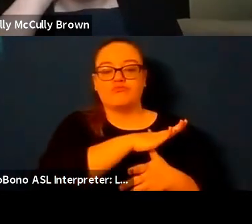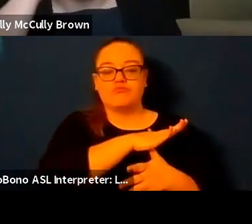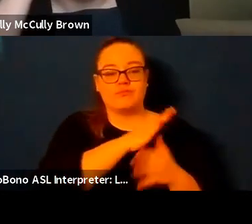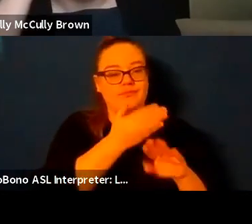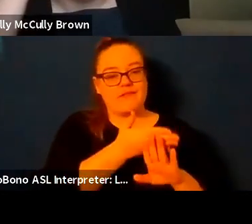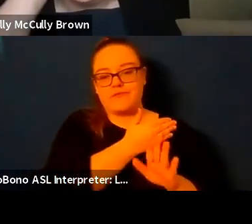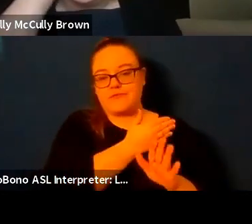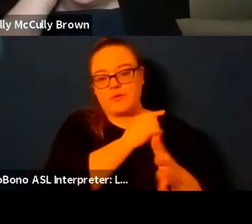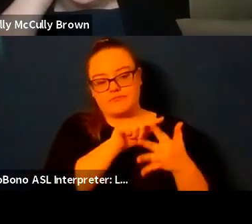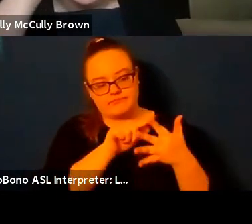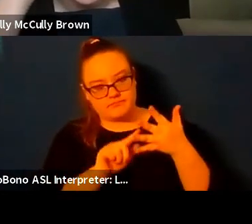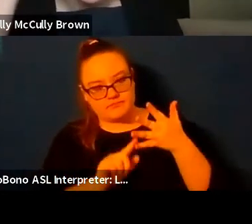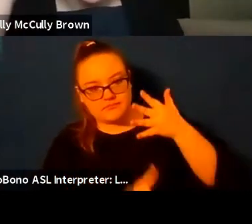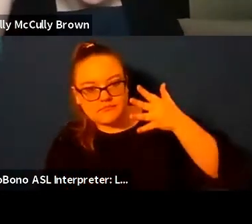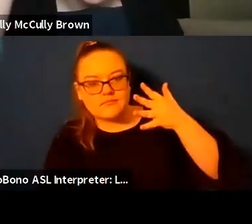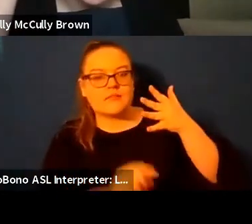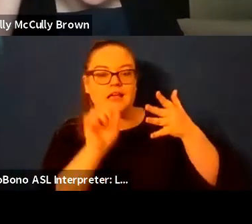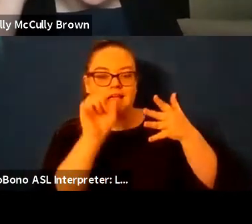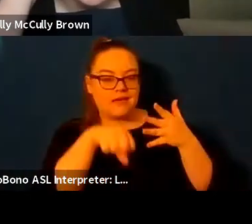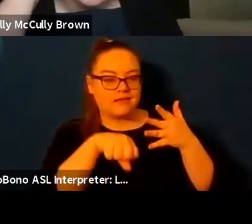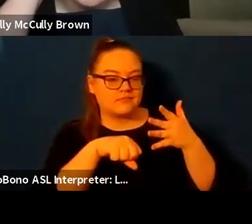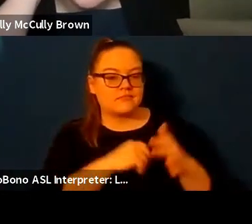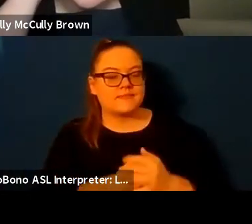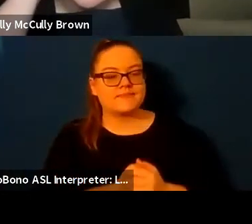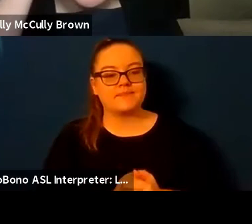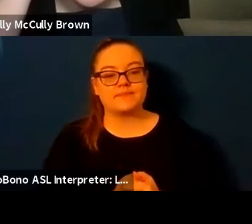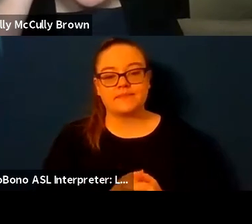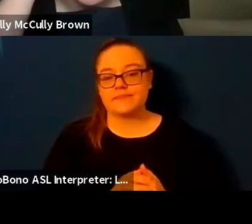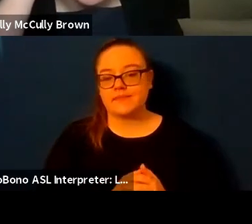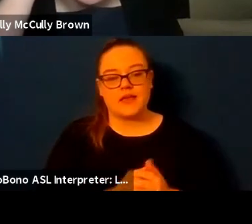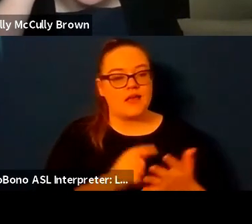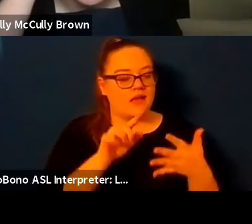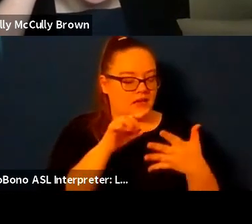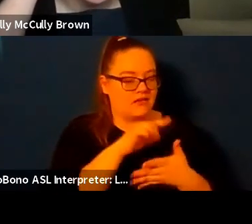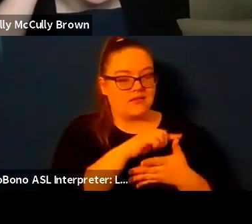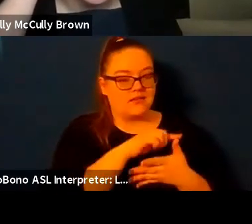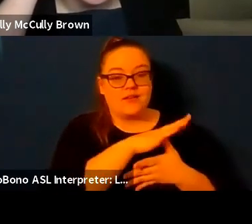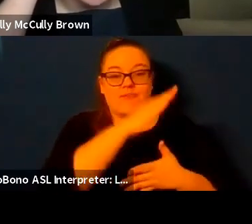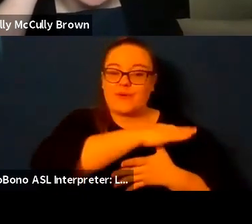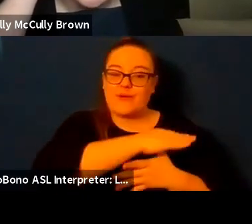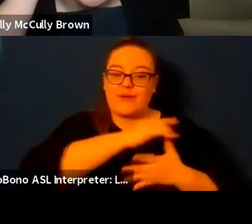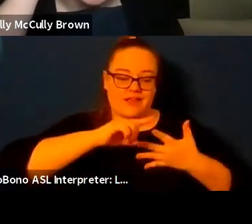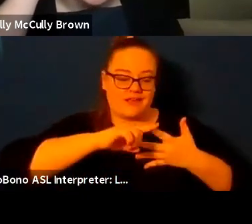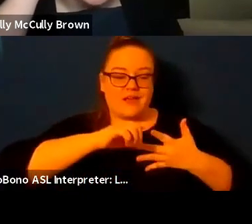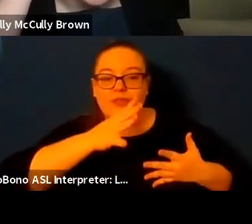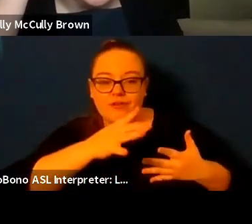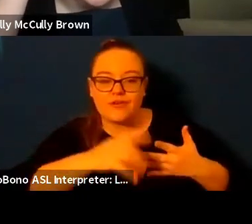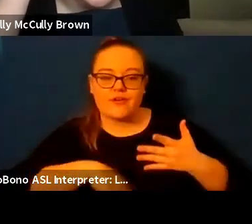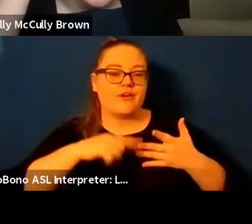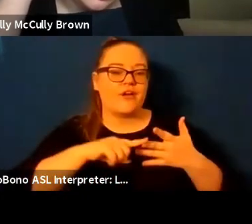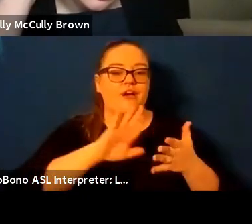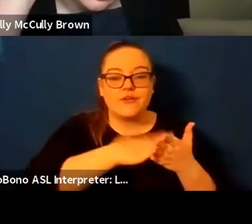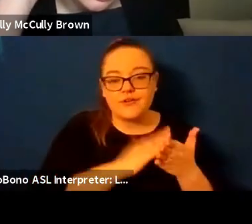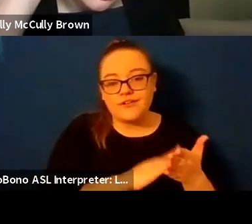is going to be okay before being able to mother is going to work before being able to cook or